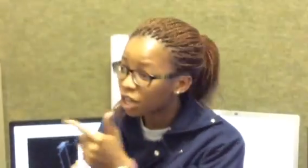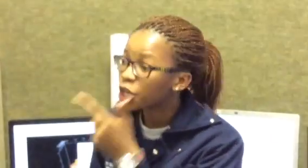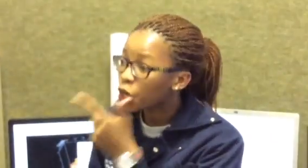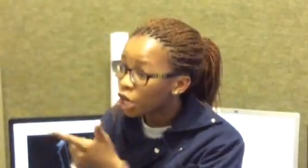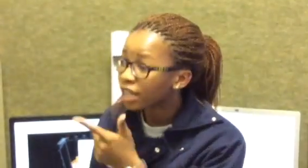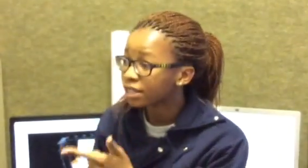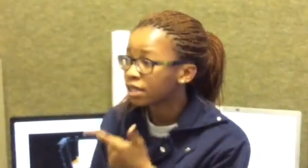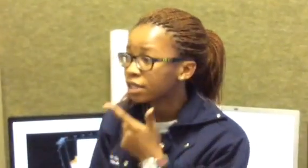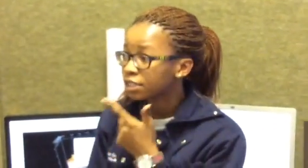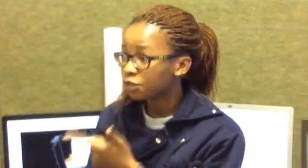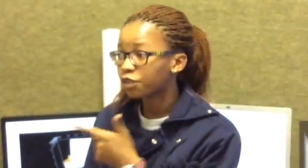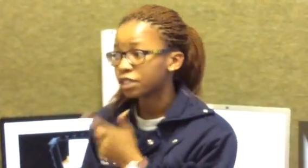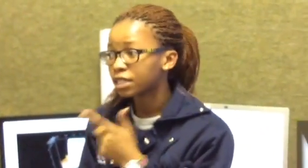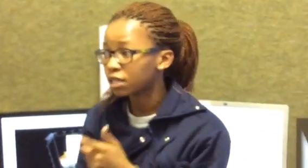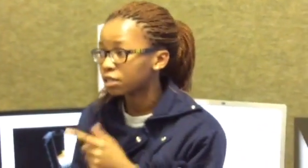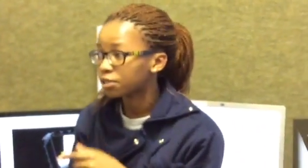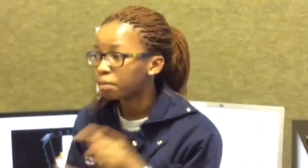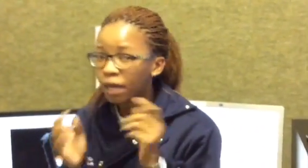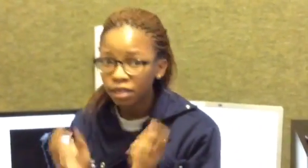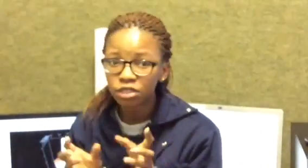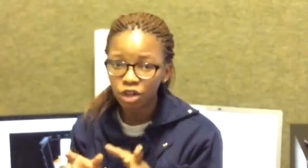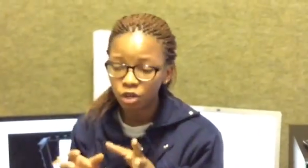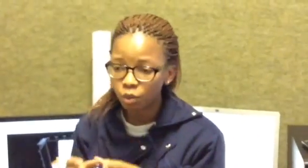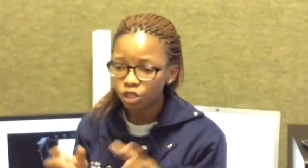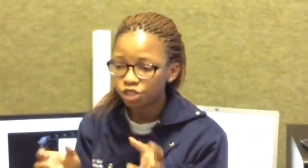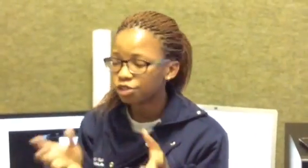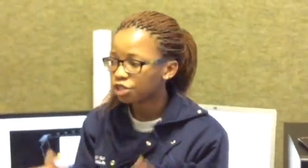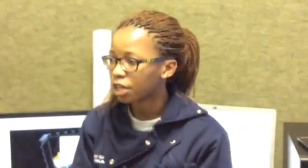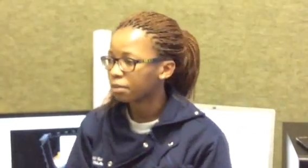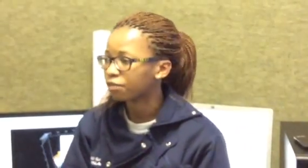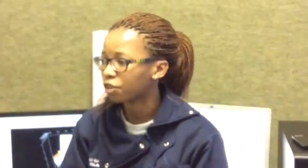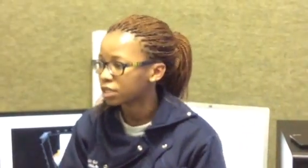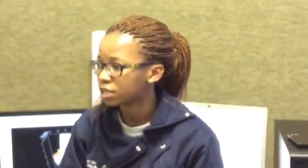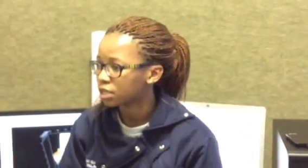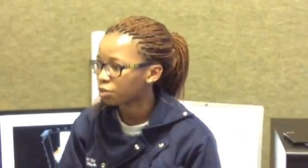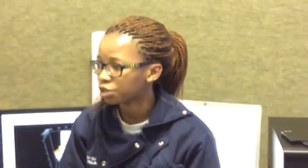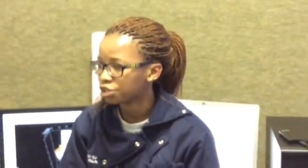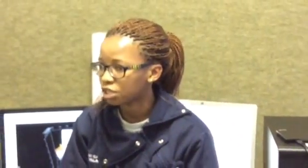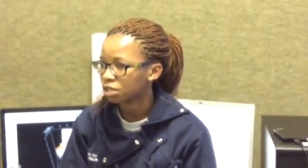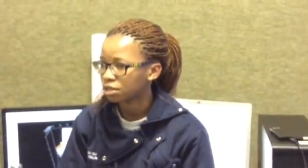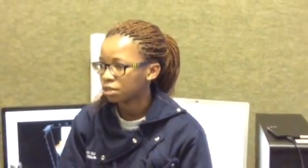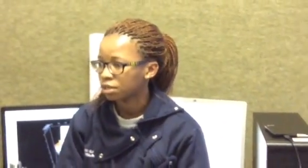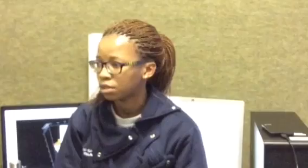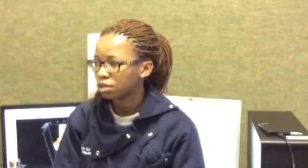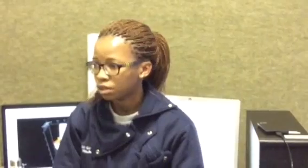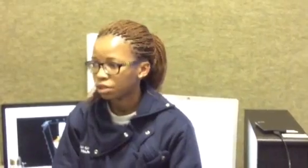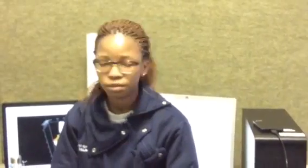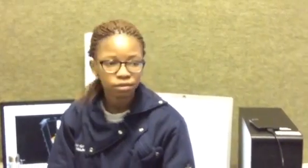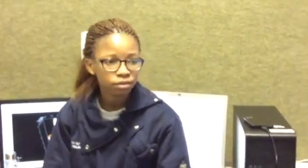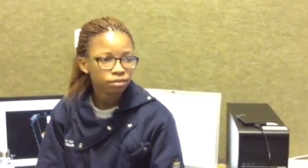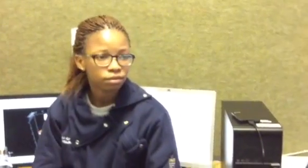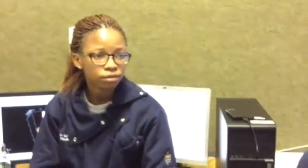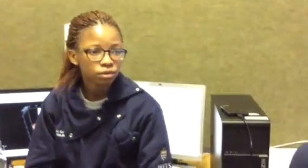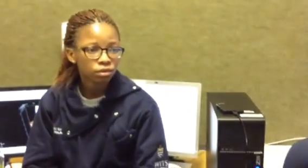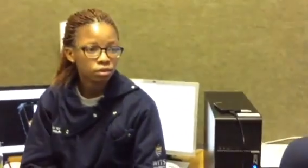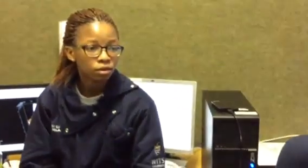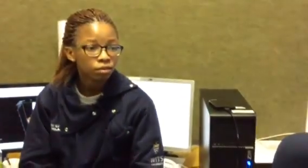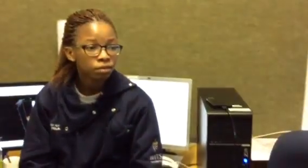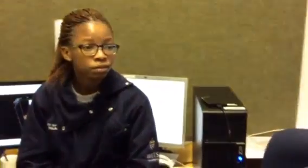learning different skills based on what you took up in varsity and what you did yeah thank you